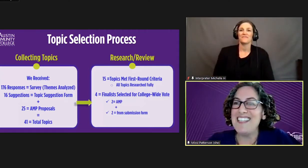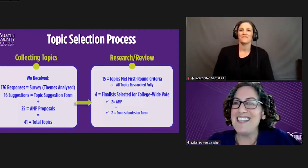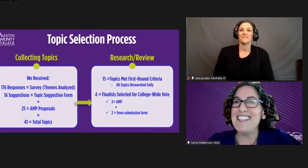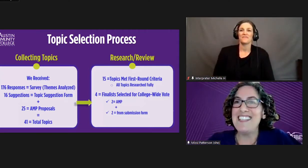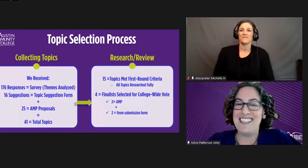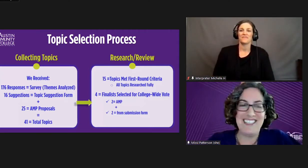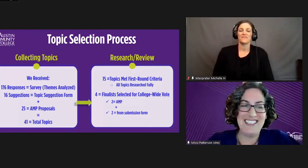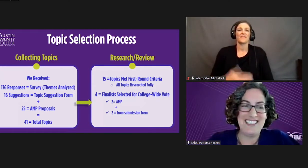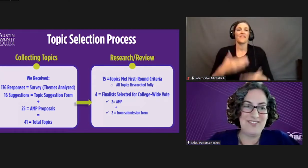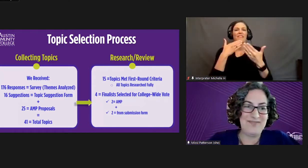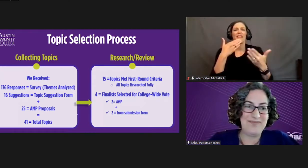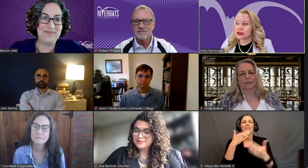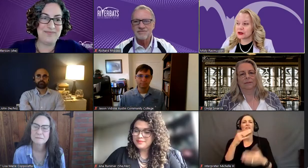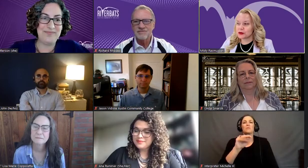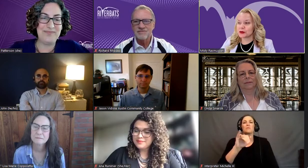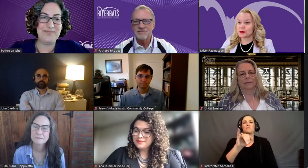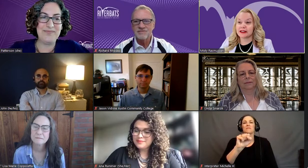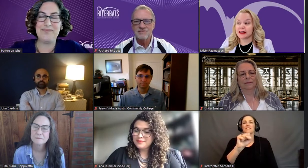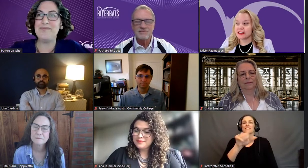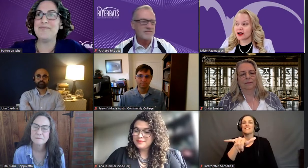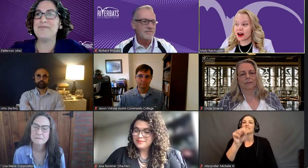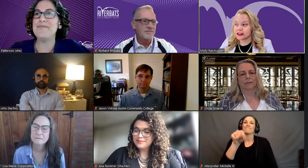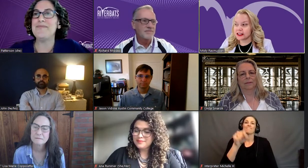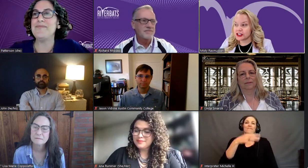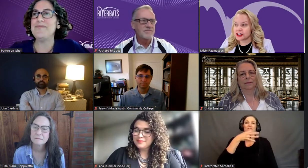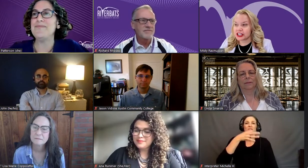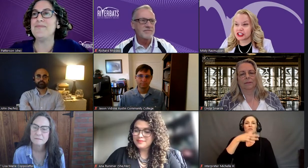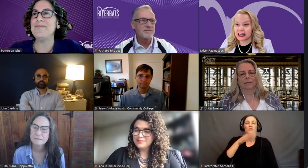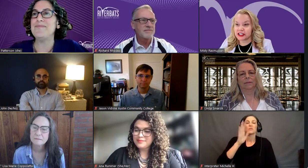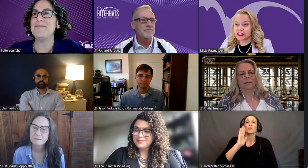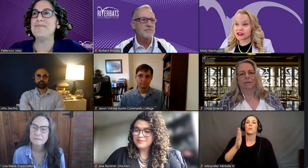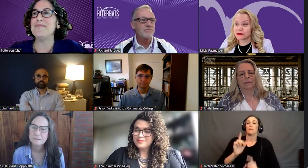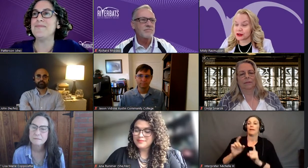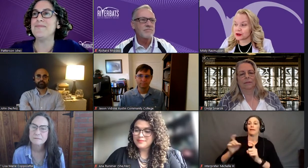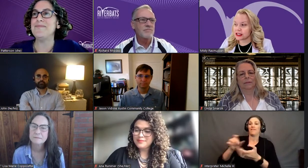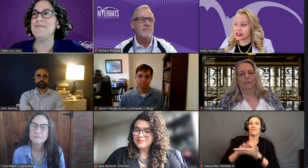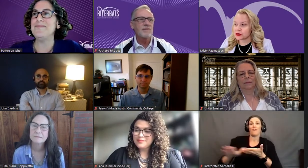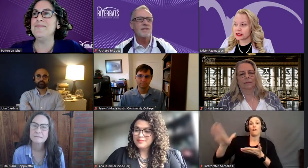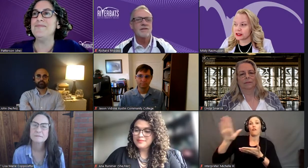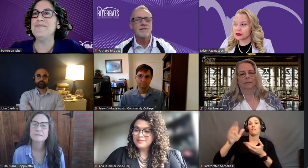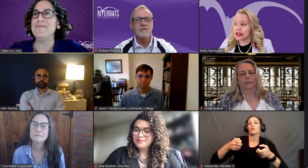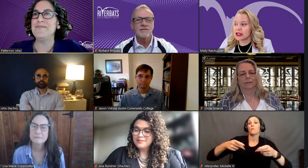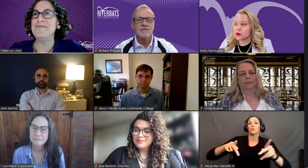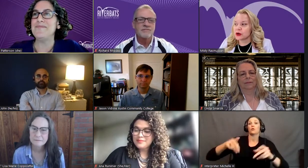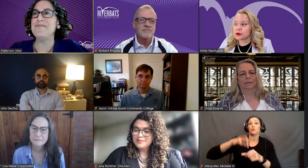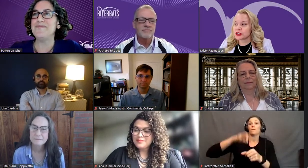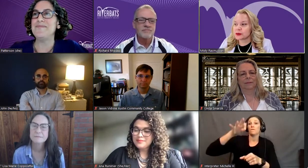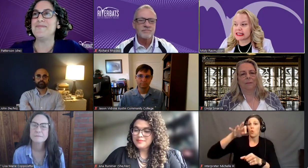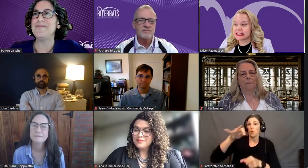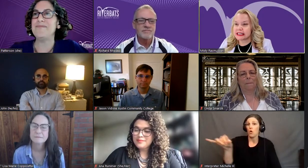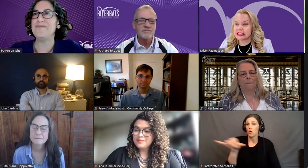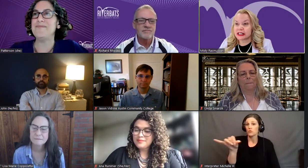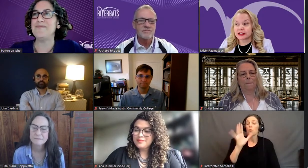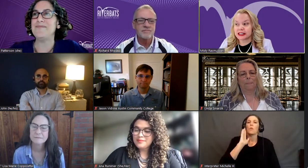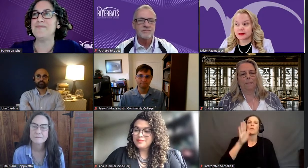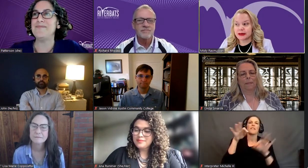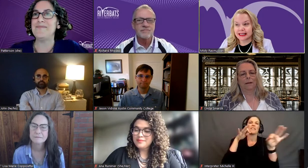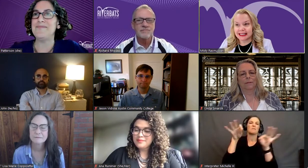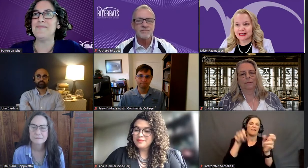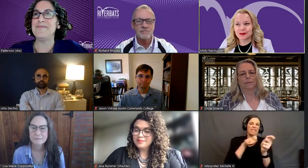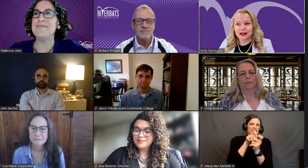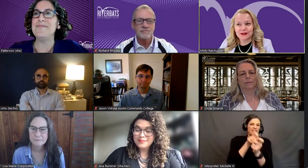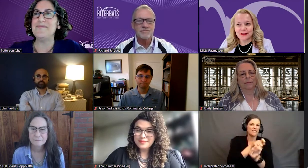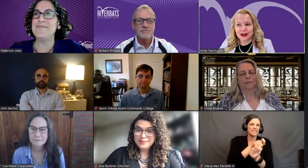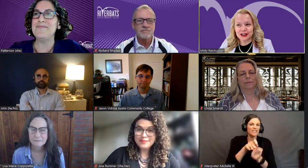Thank you, Missy. Yes, soon we will be giving the college a chance to vote as well. We will explain the details in a